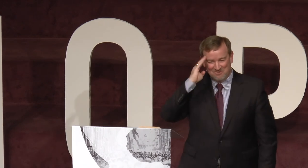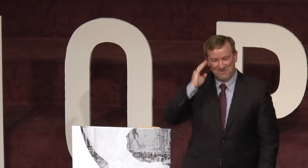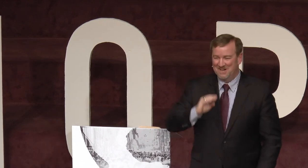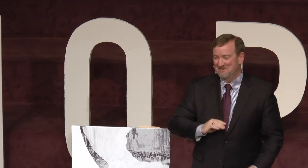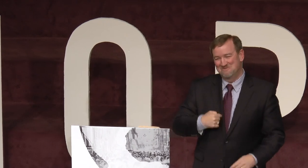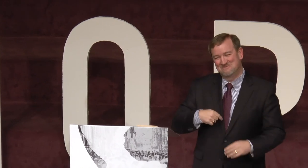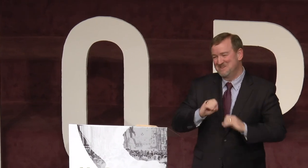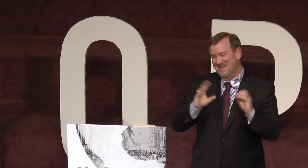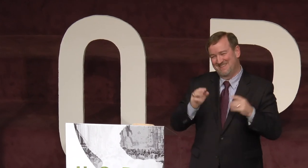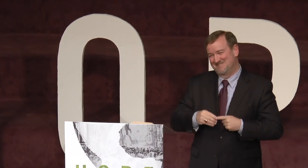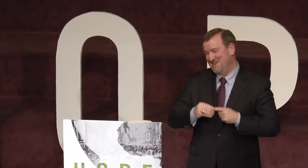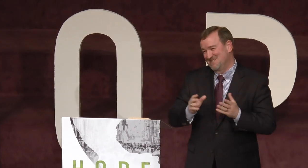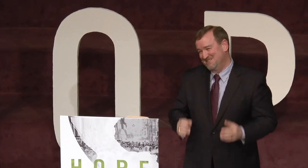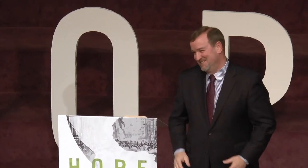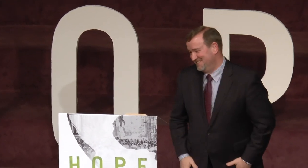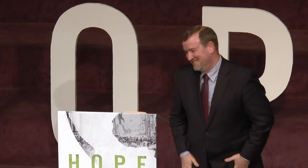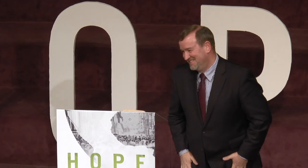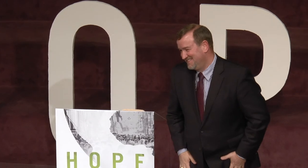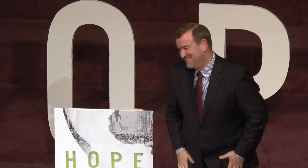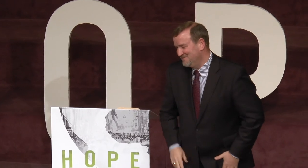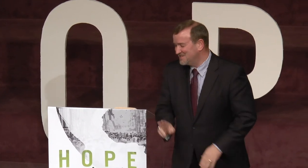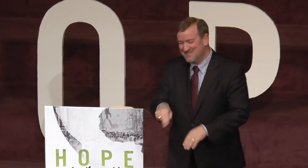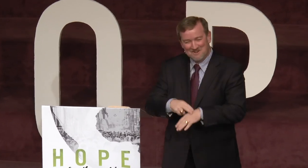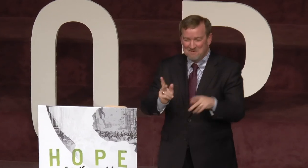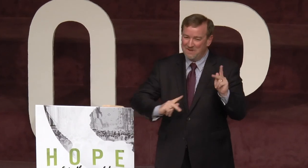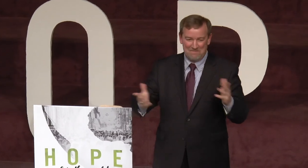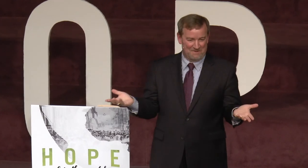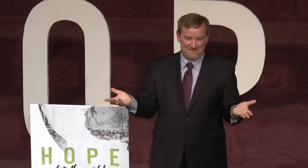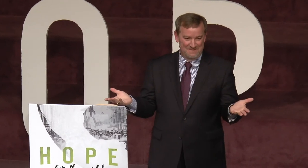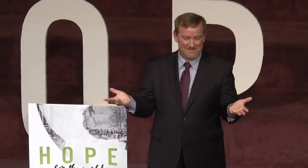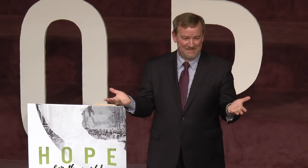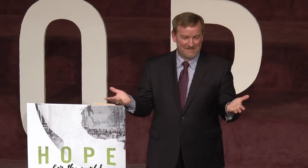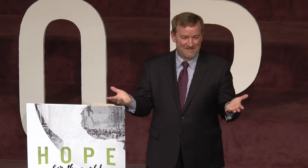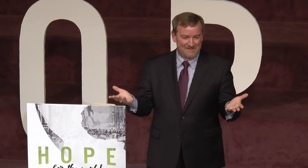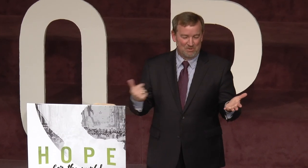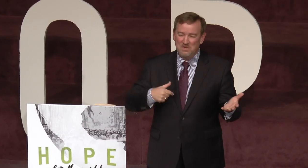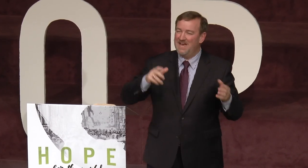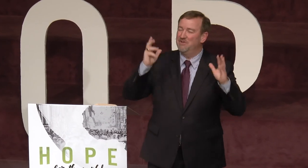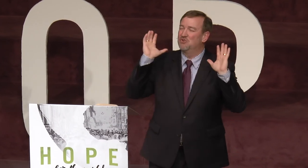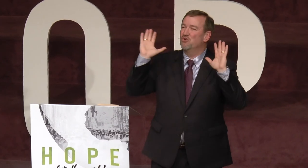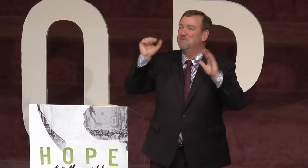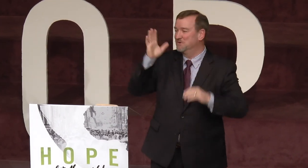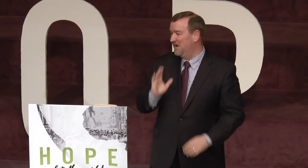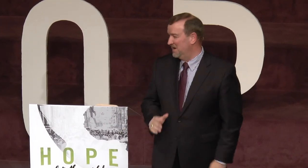will know we're nothing special. We're just normal people. But we have an incredible God.